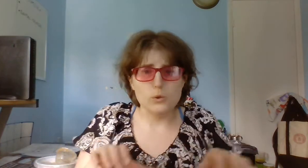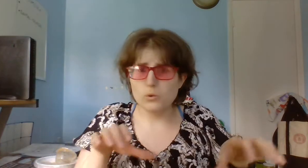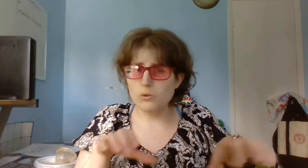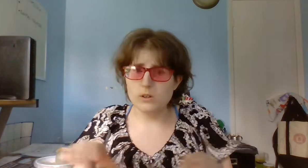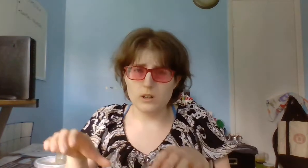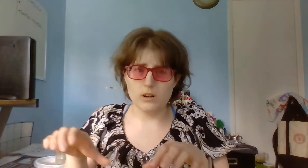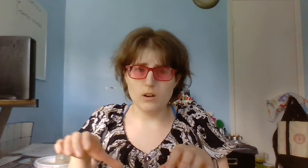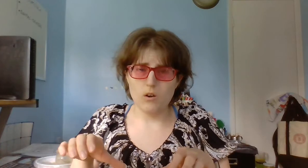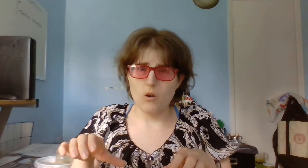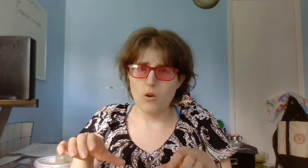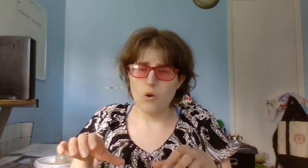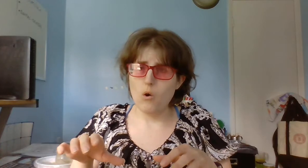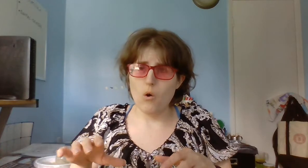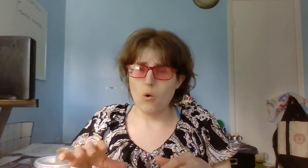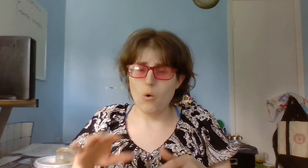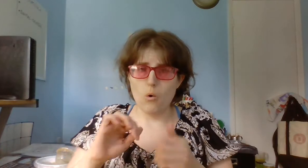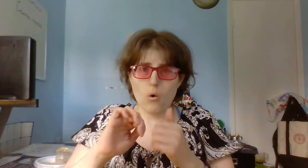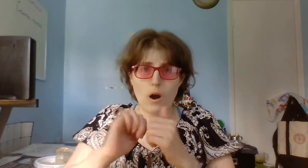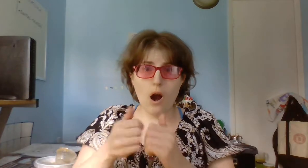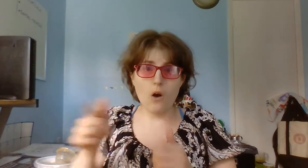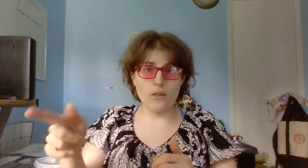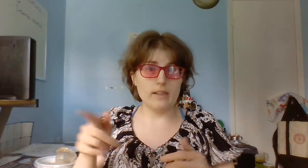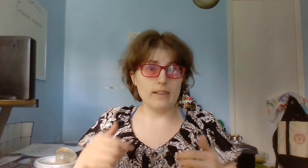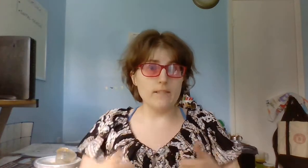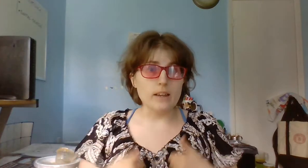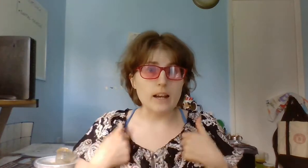doing, or how they're living.